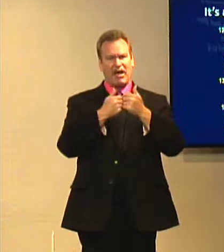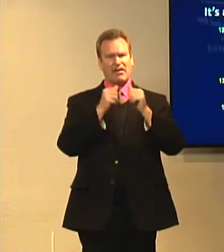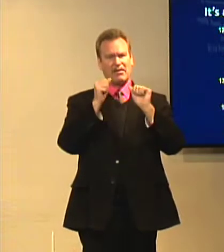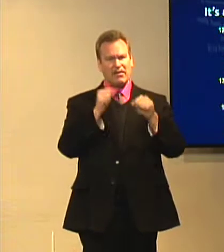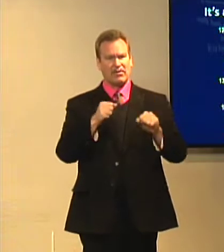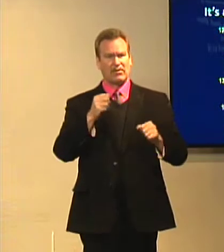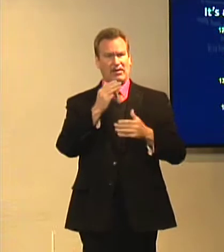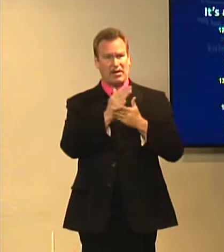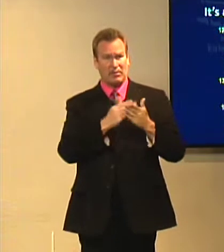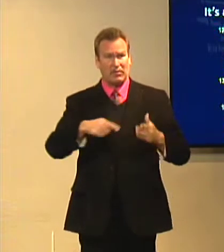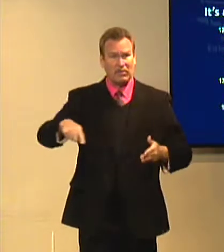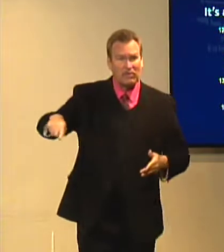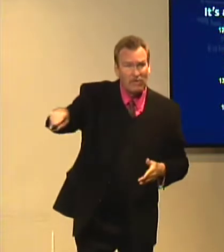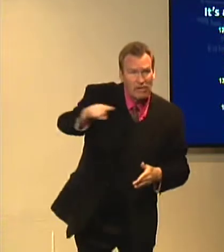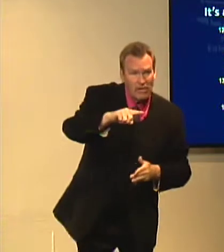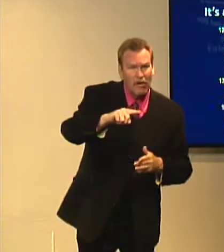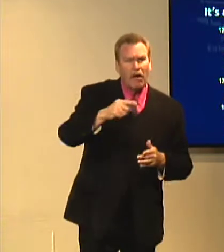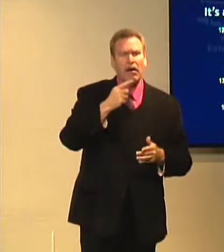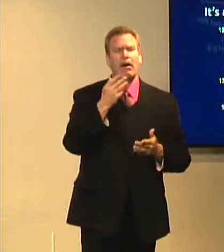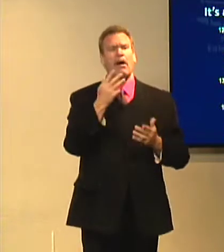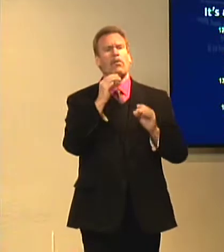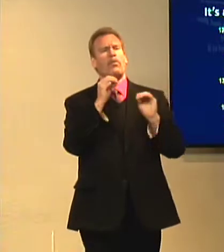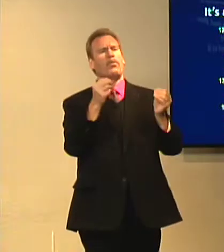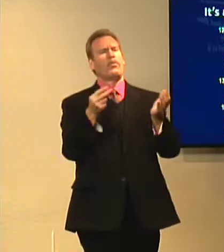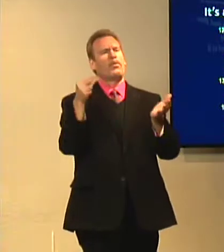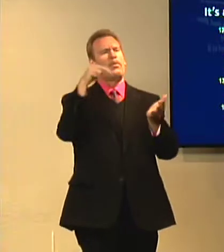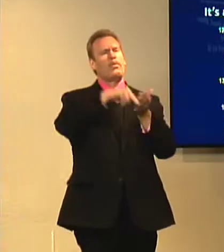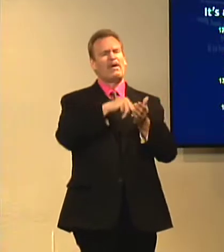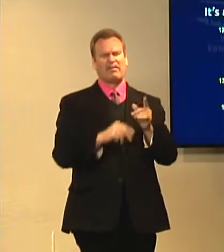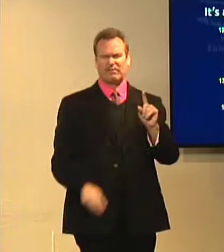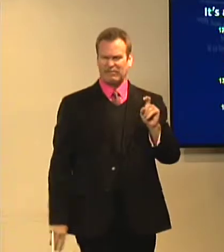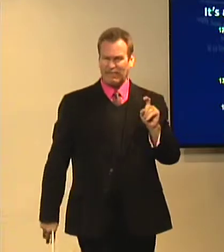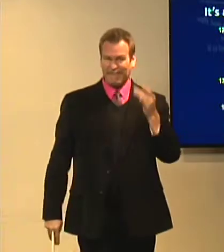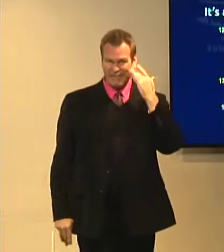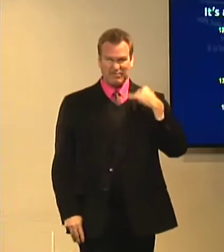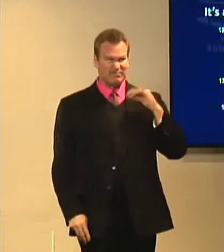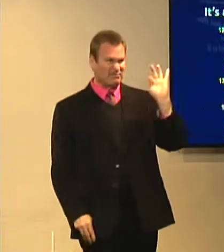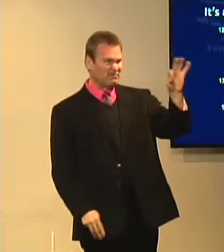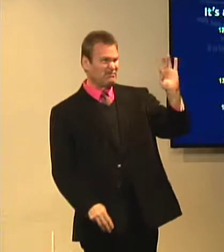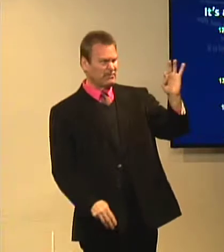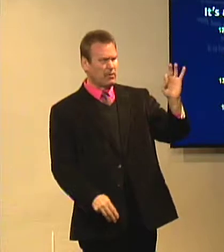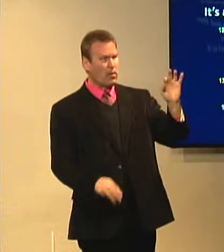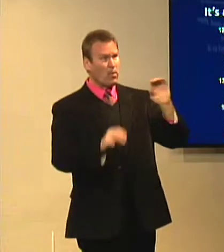then how can some of you say there is no resurrection of the dead?